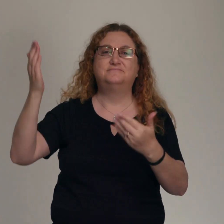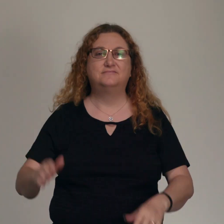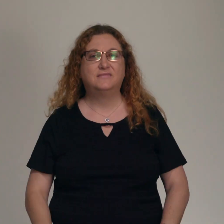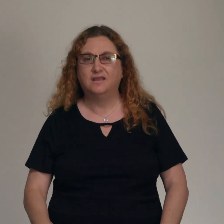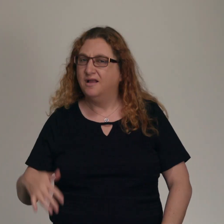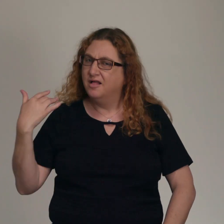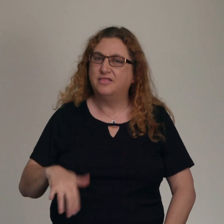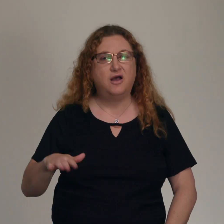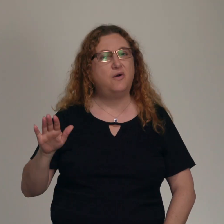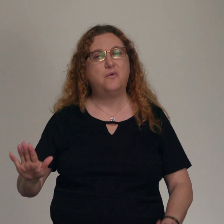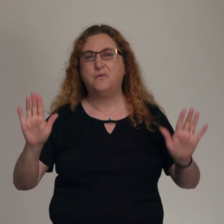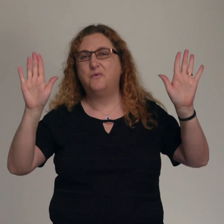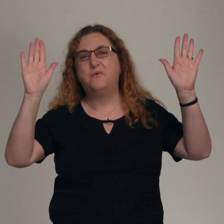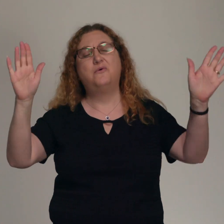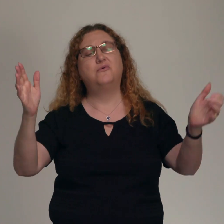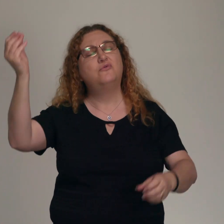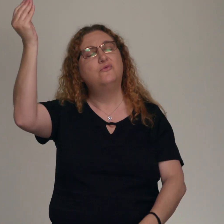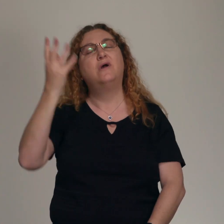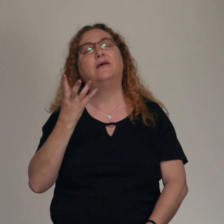This is amazing grace